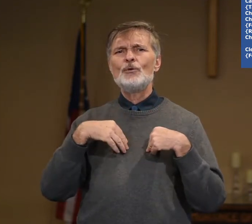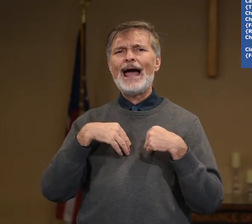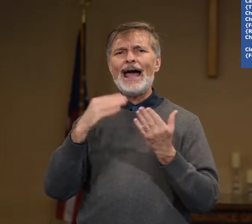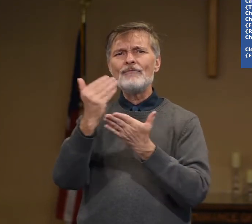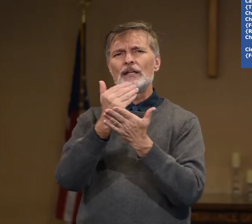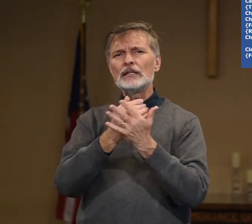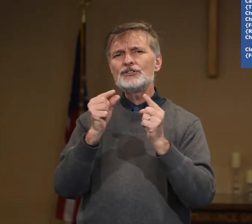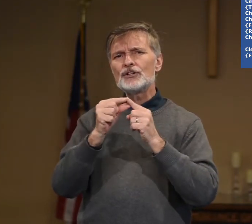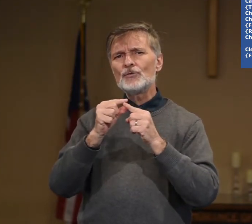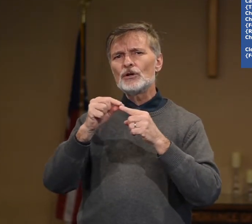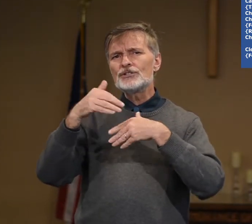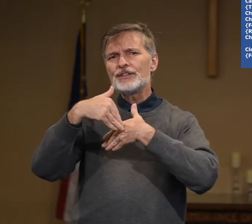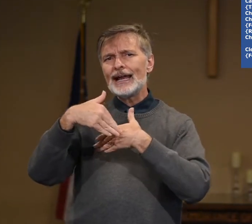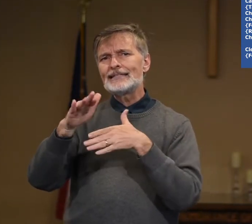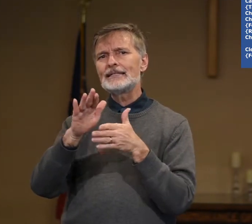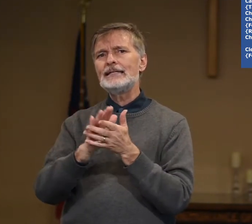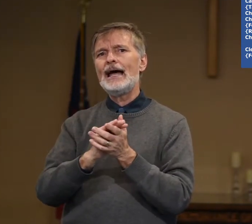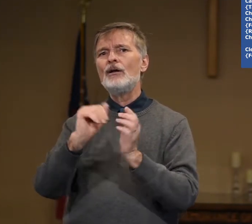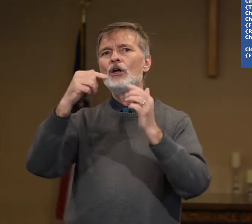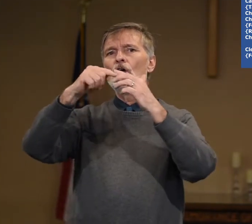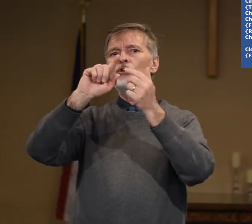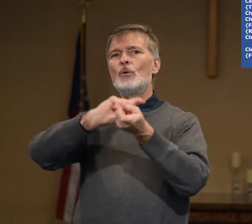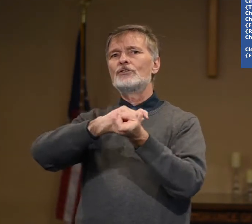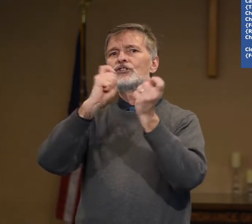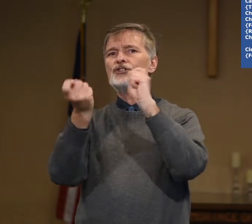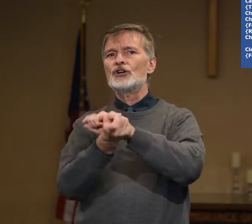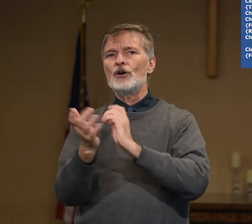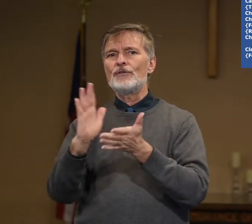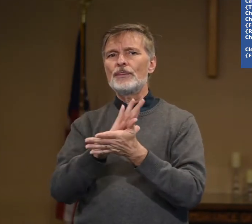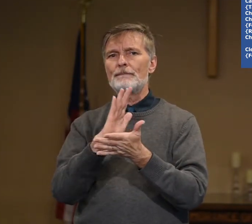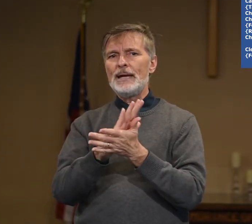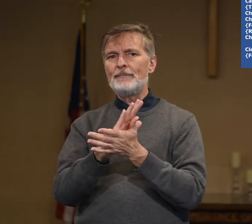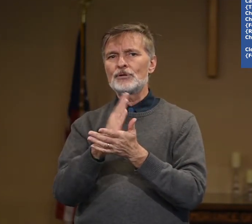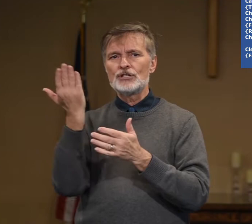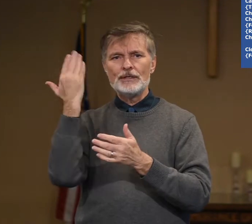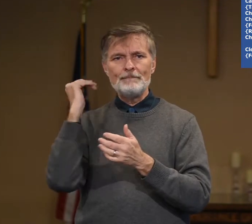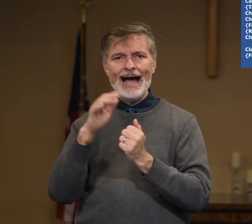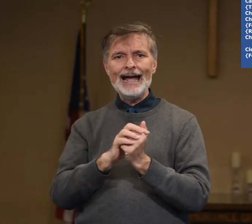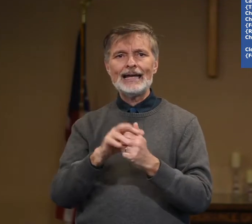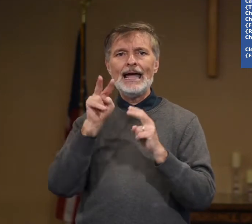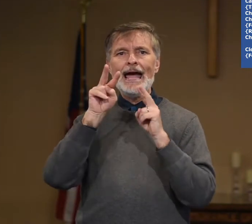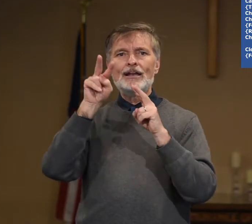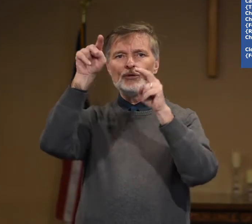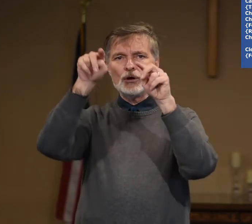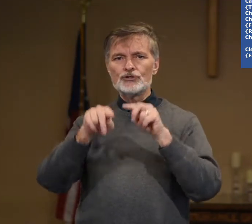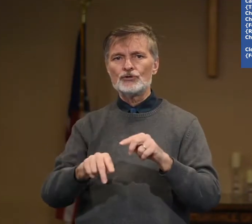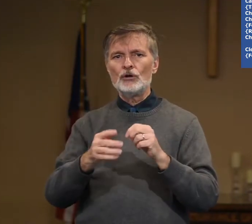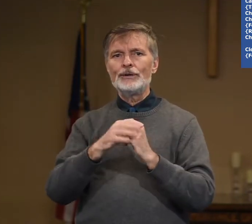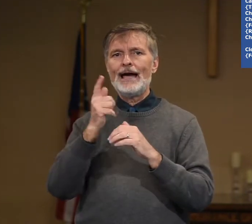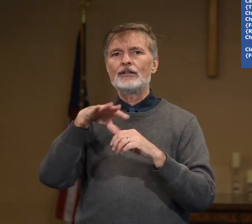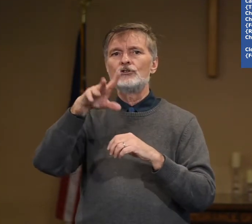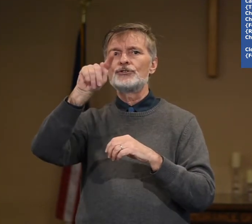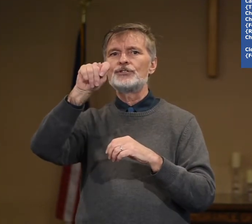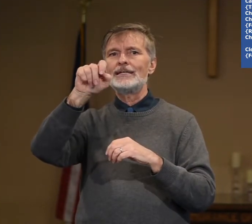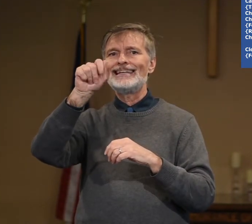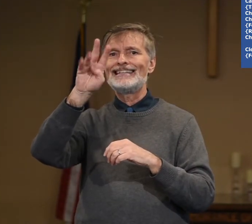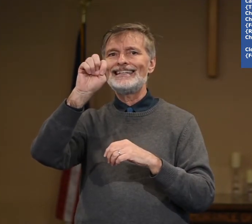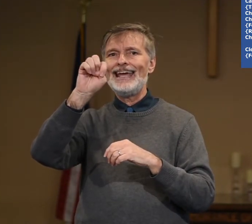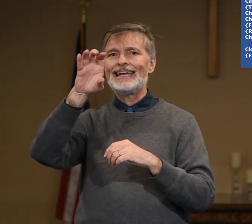you have the list of words that I send out, want to turn over the paper to the back and you will scroll down and you'll see, take